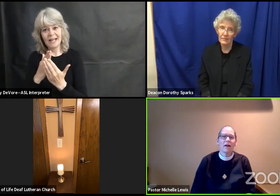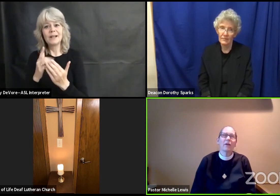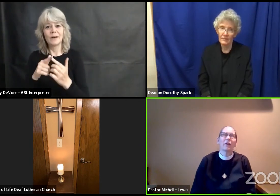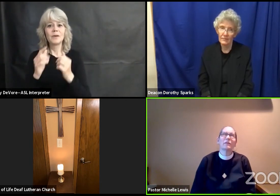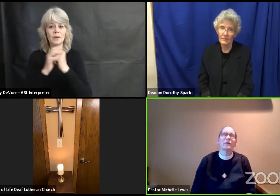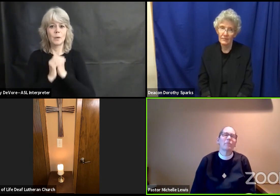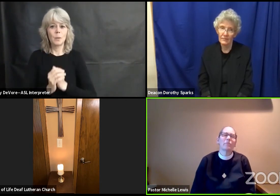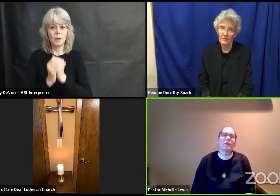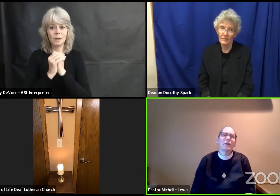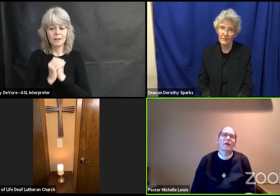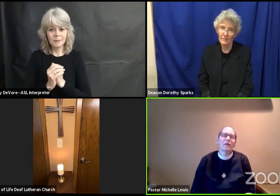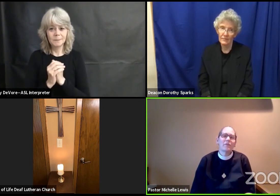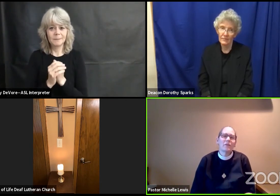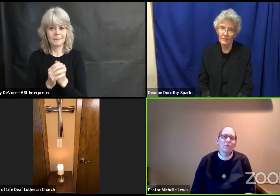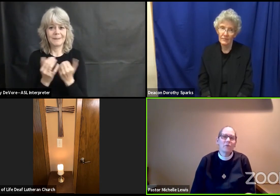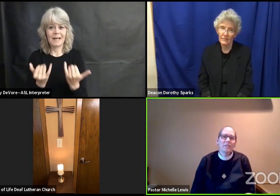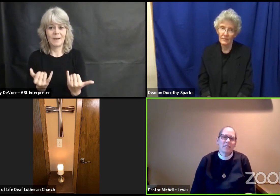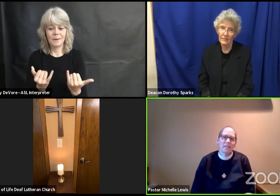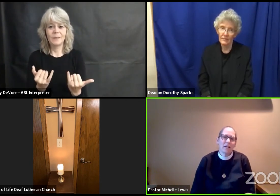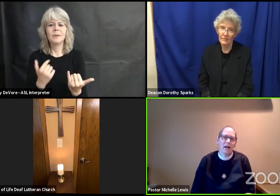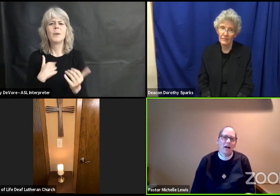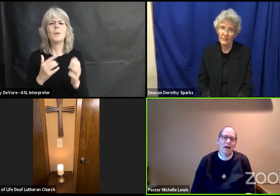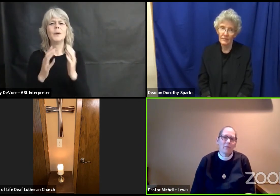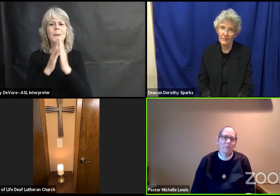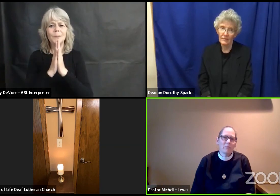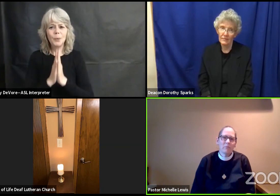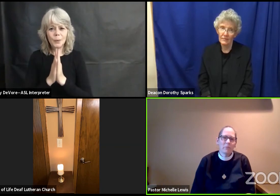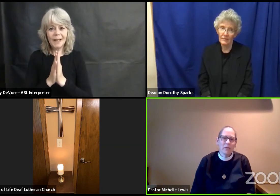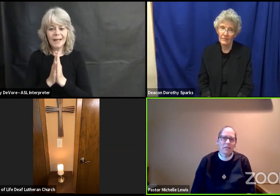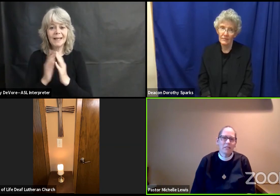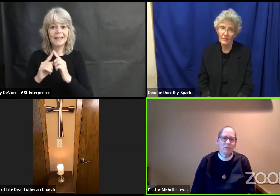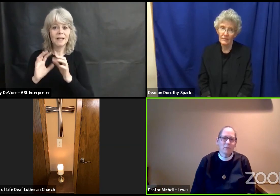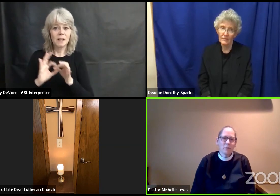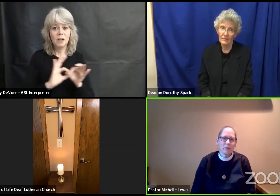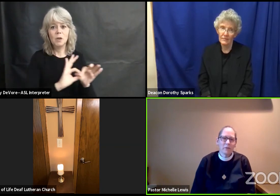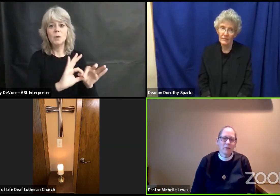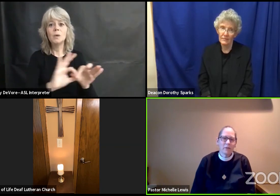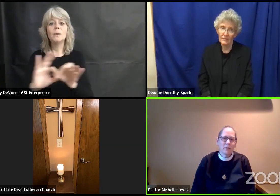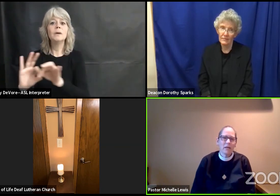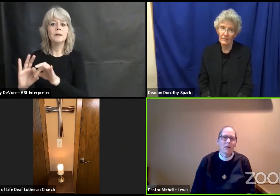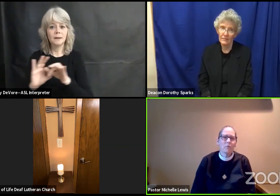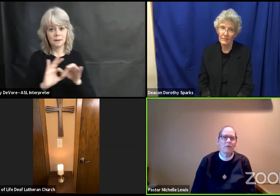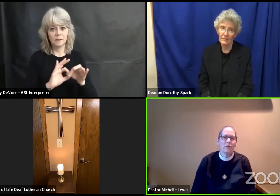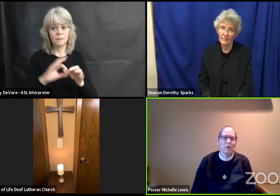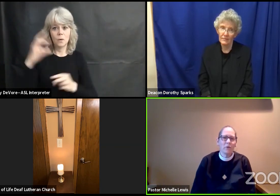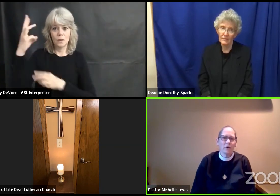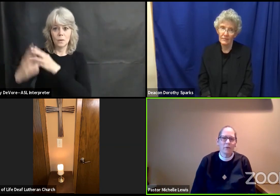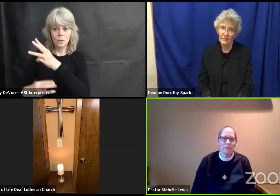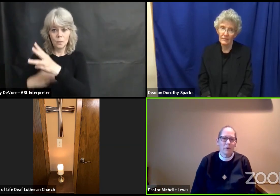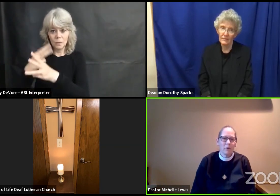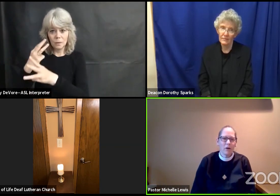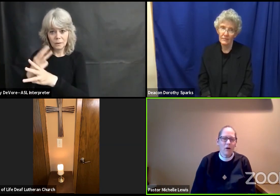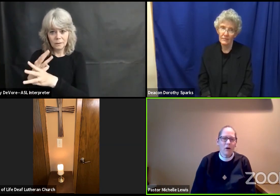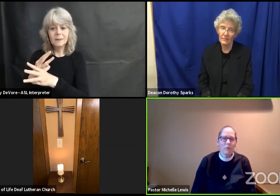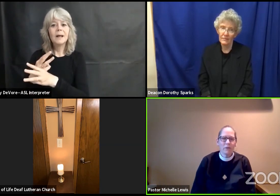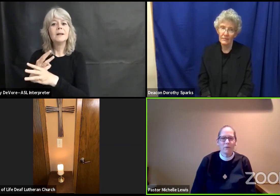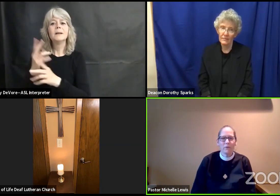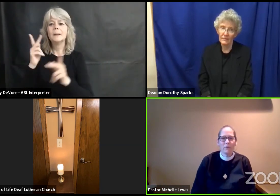that the unity that God brings to the world that it could be known that we all would know